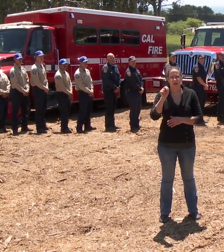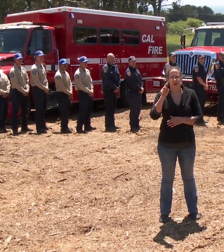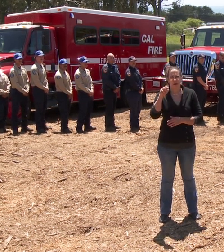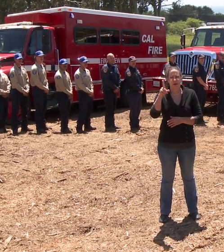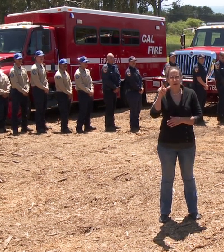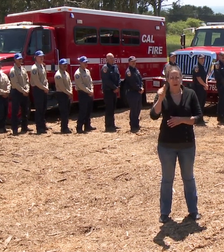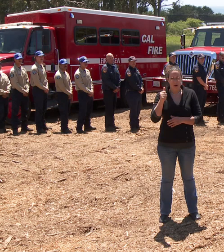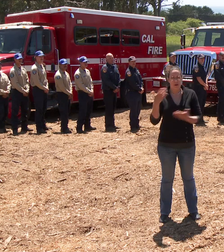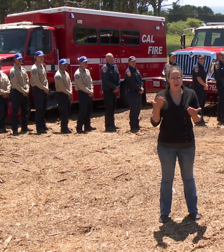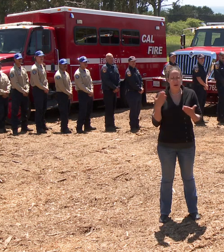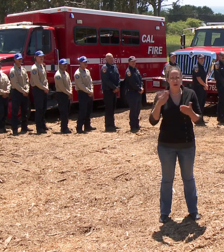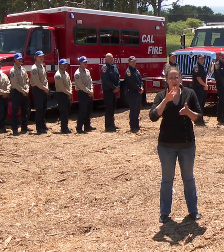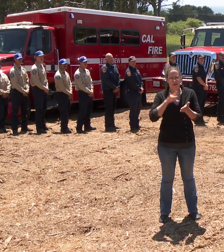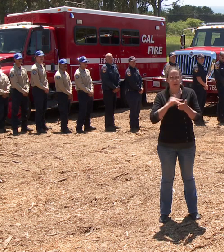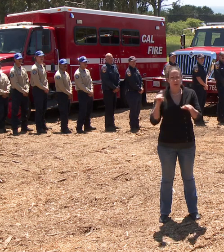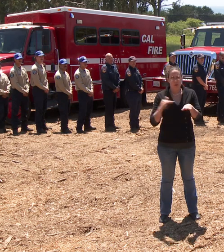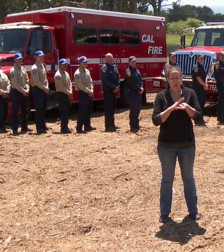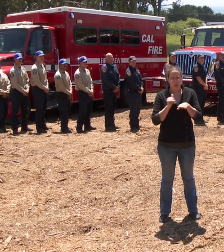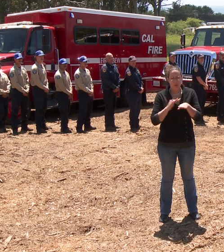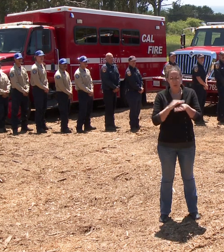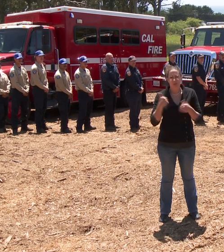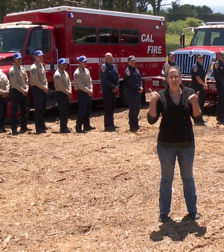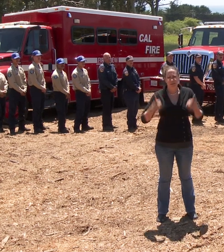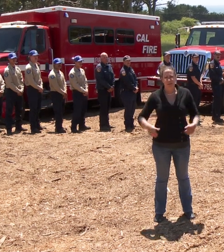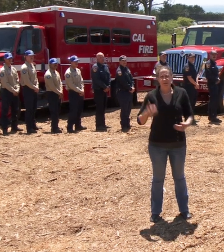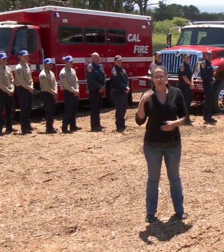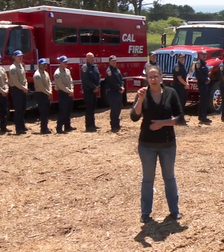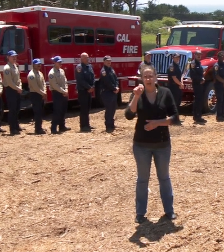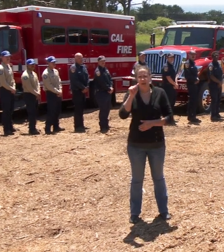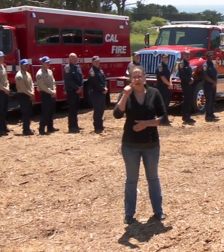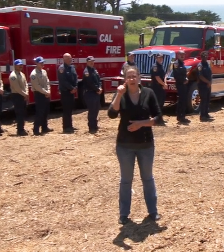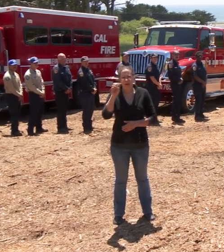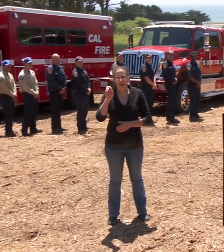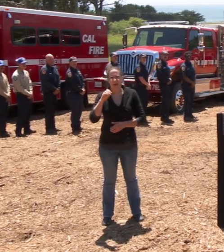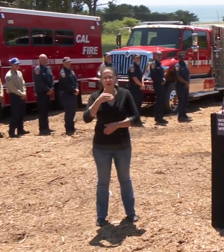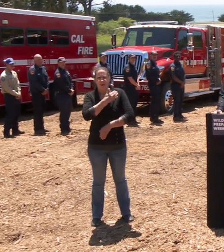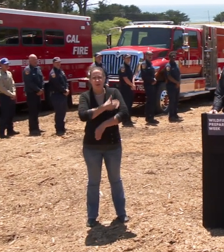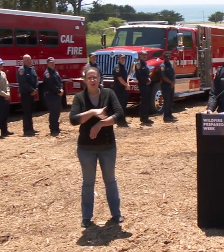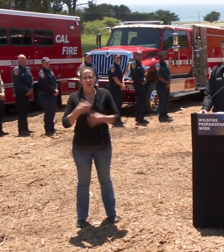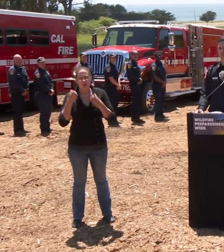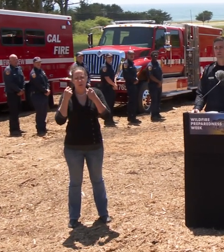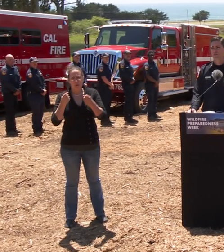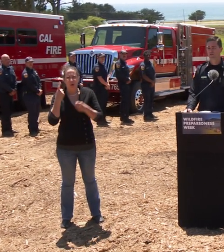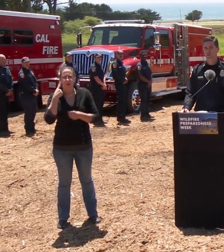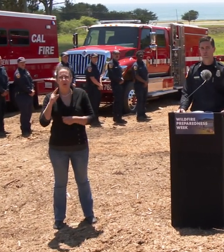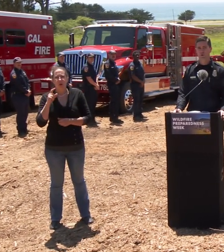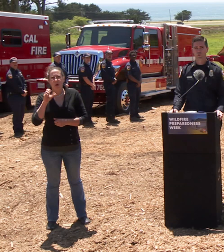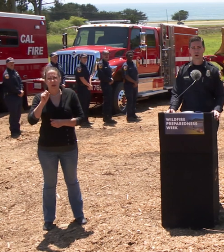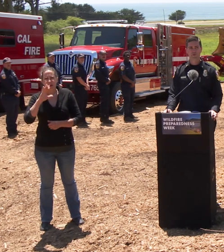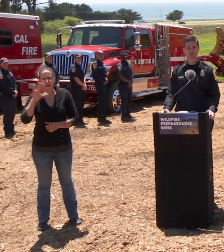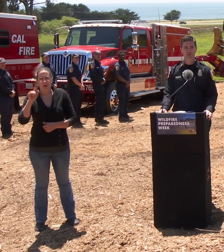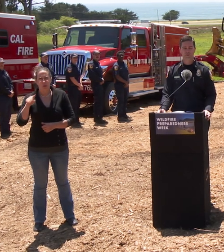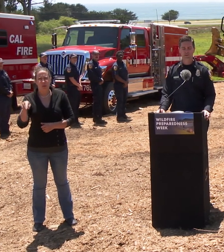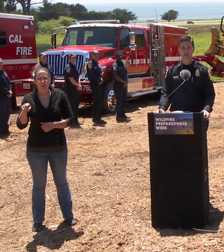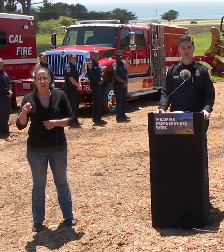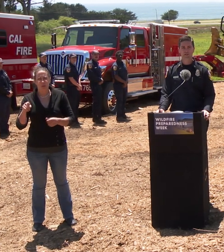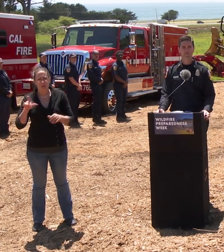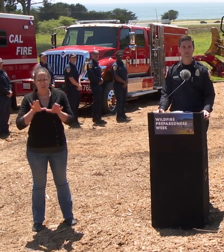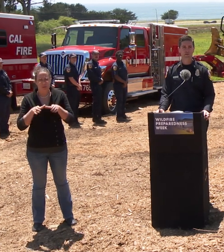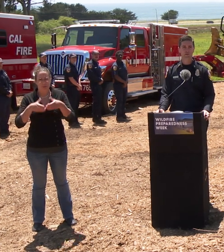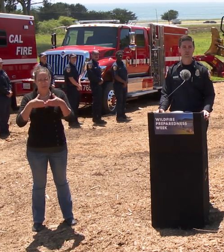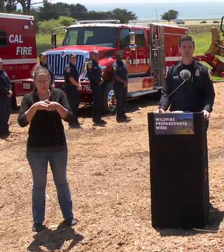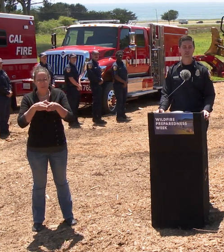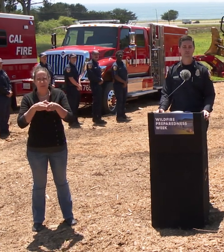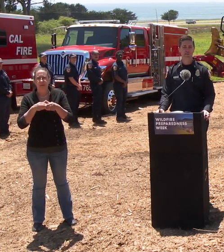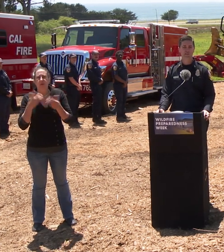Armstrong and I have the honor of serving as the unit chief for the Cal Fire San Mateo Santa Cruz unit. Through a cooperative agreement I